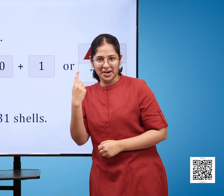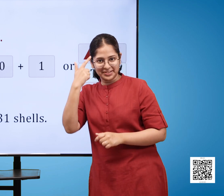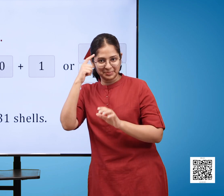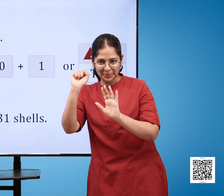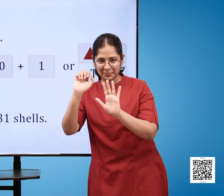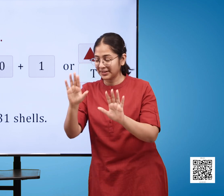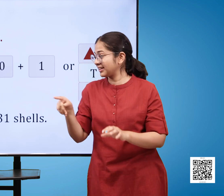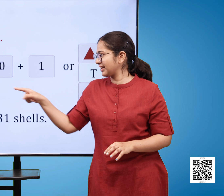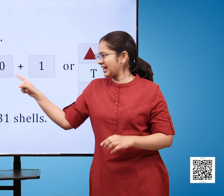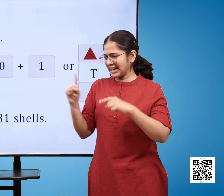1.